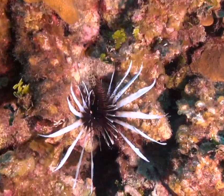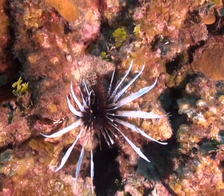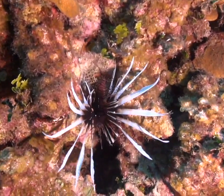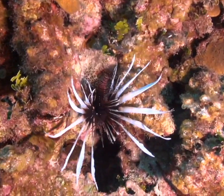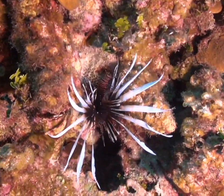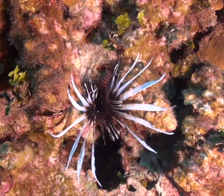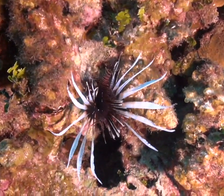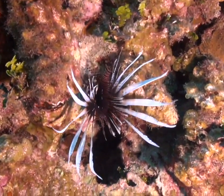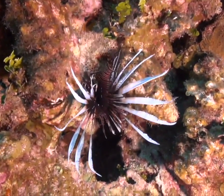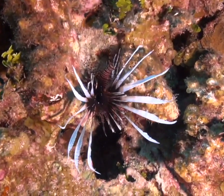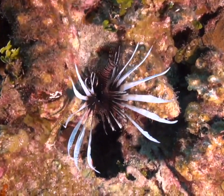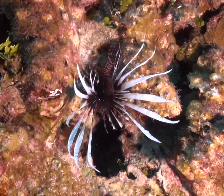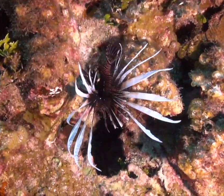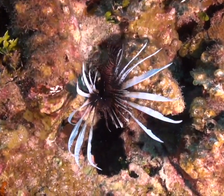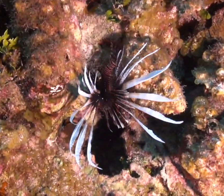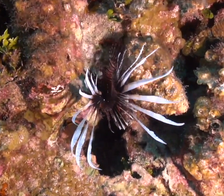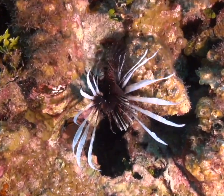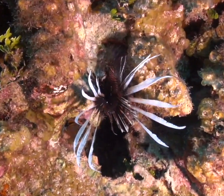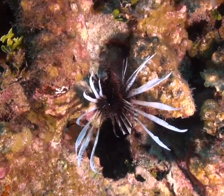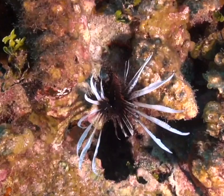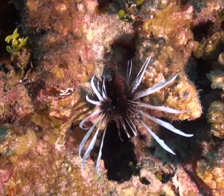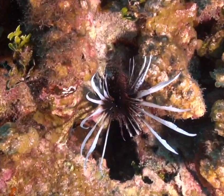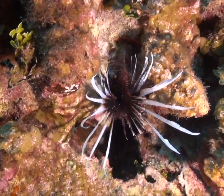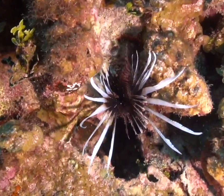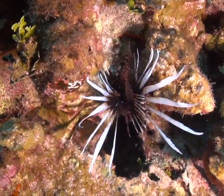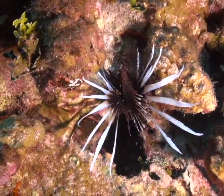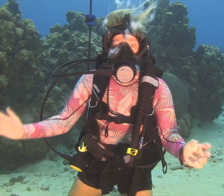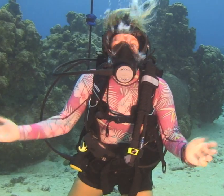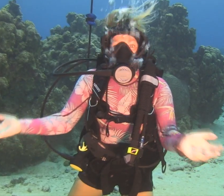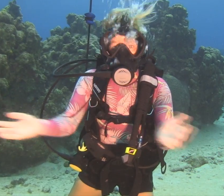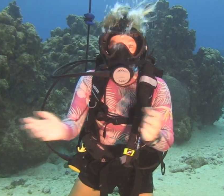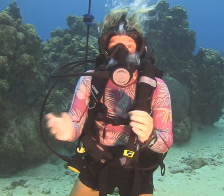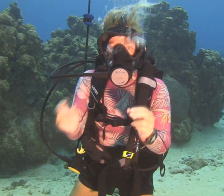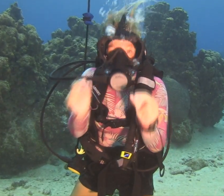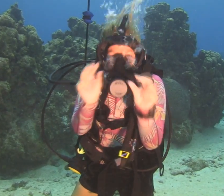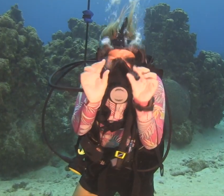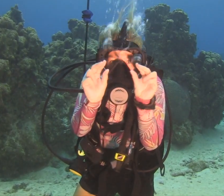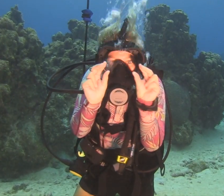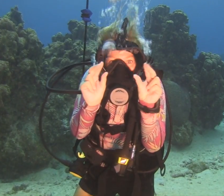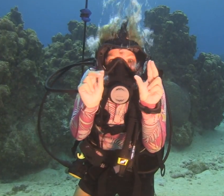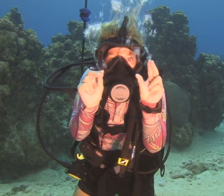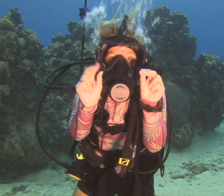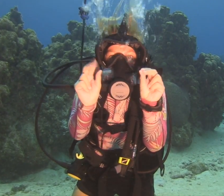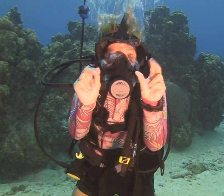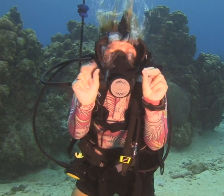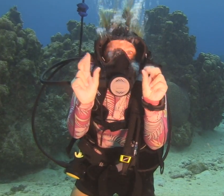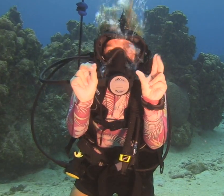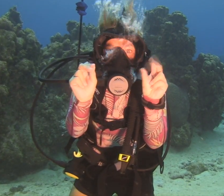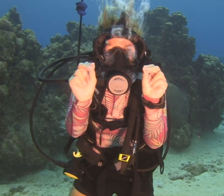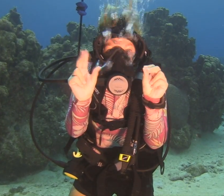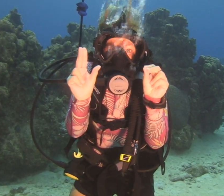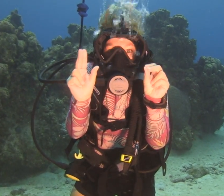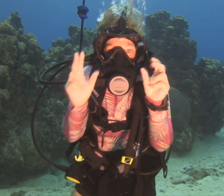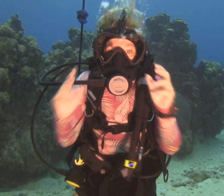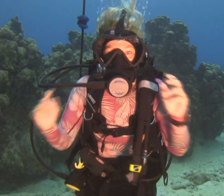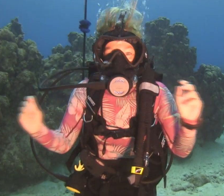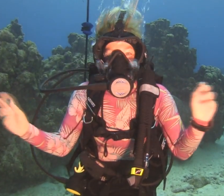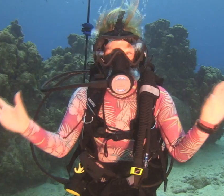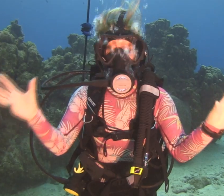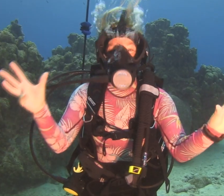lionfish. And my personal favourite, if I do this to you, that means a